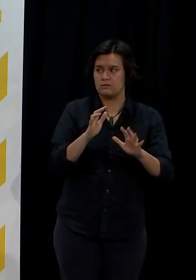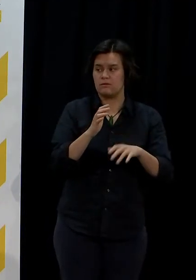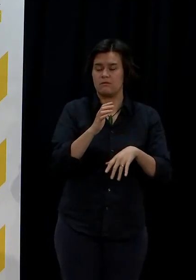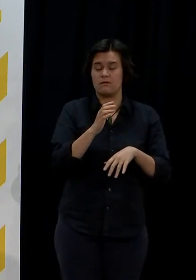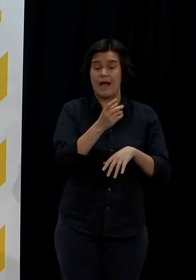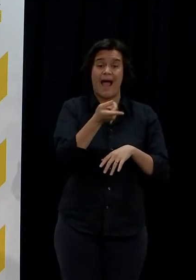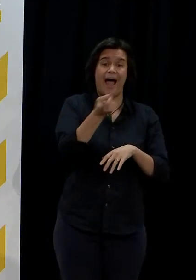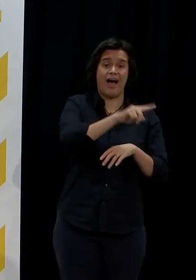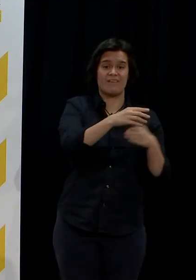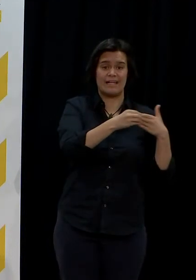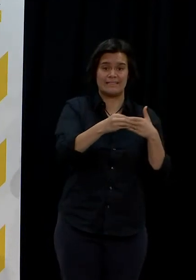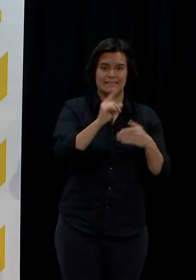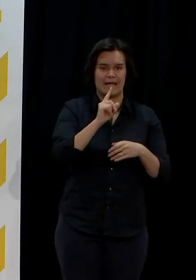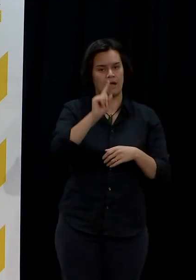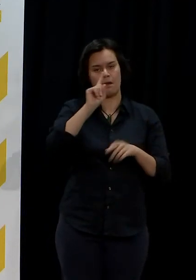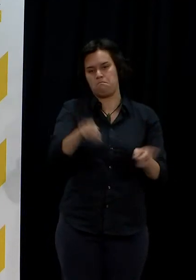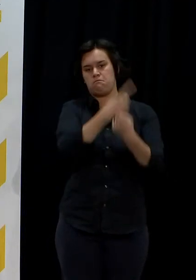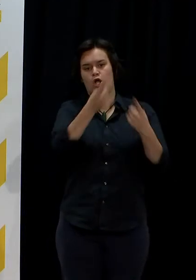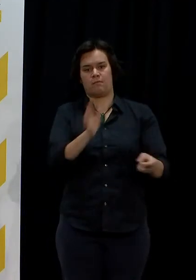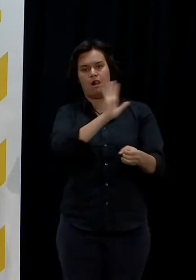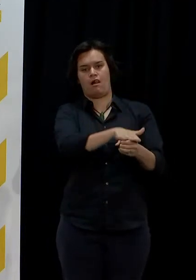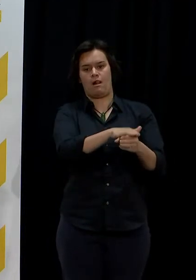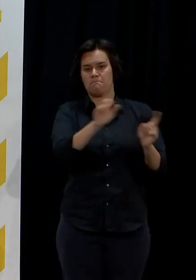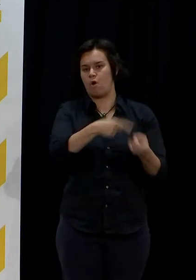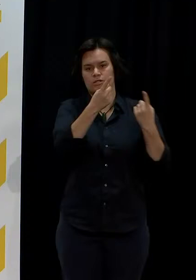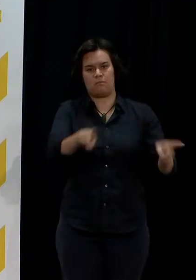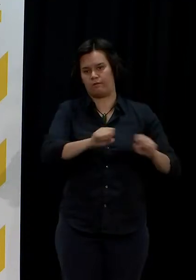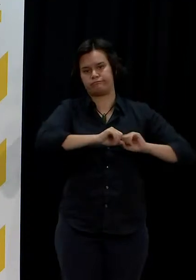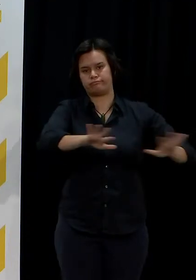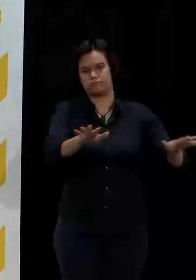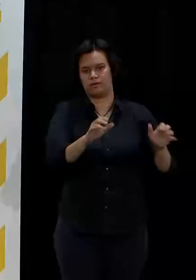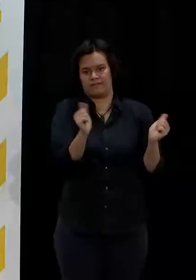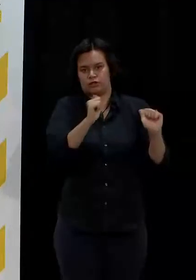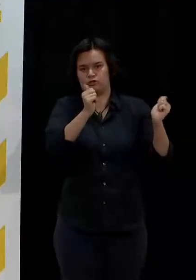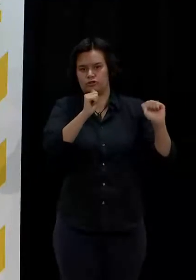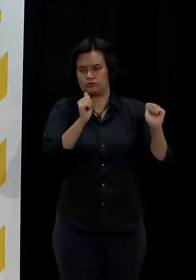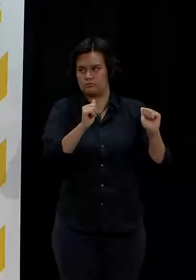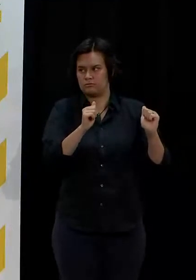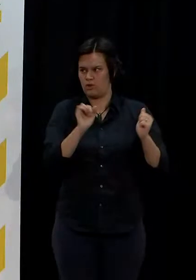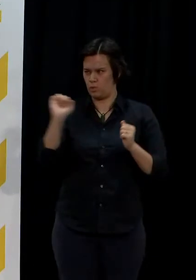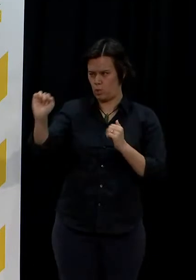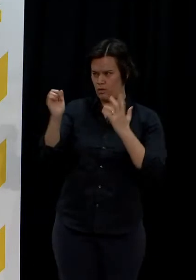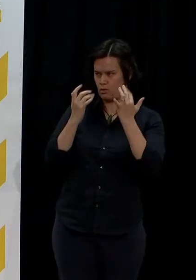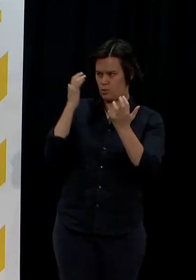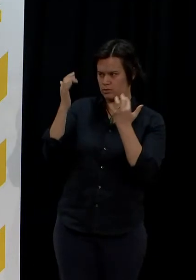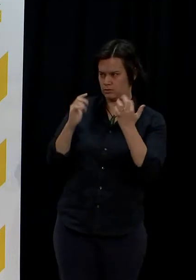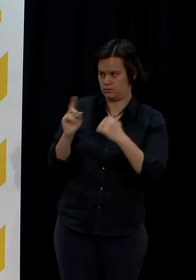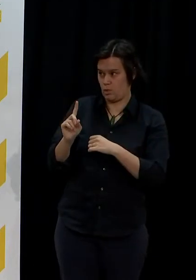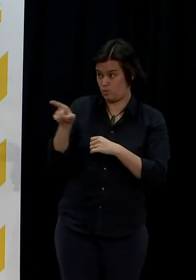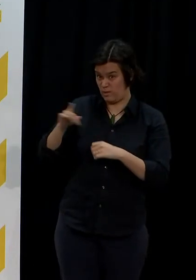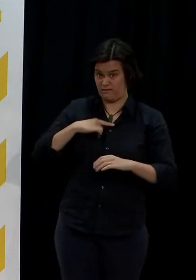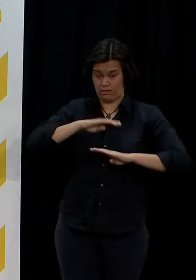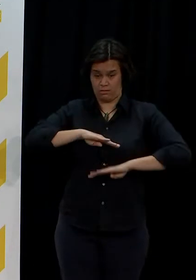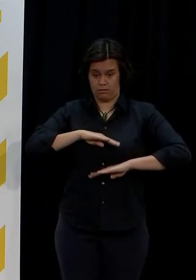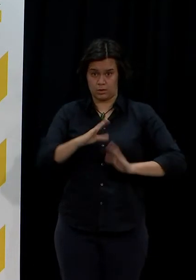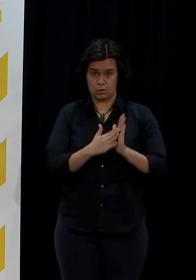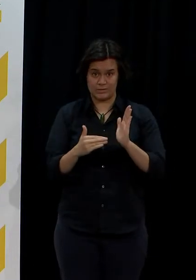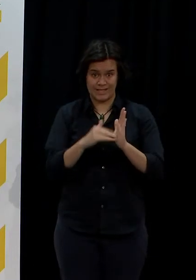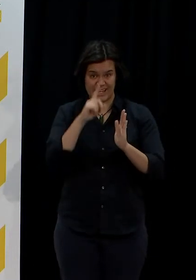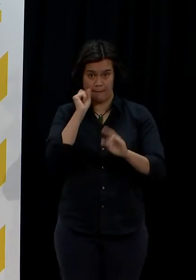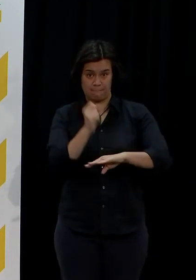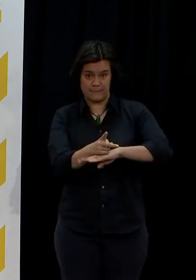What do you make of this criticism of New Zealand's approach? And secondly, where currently is your confidence level that you will be able to do it? Yeah.